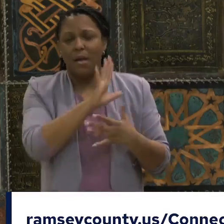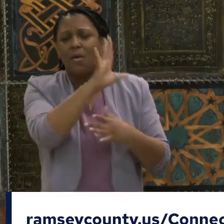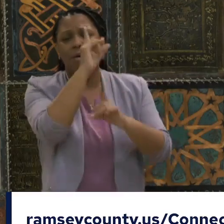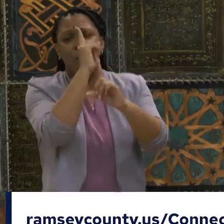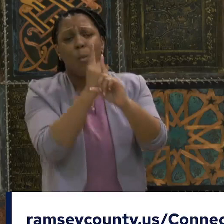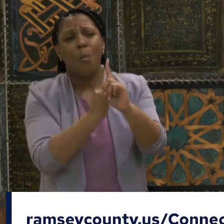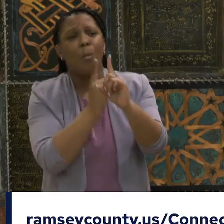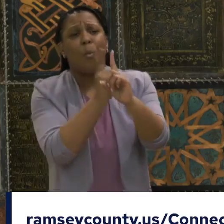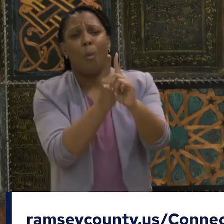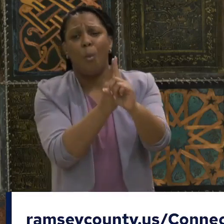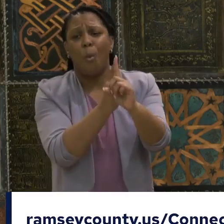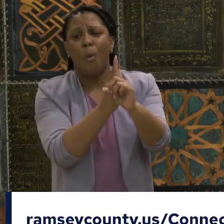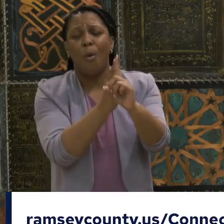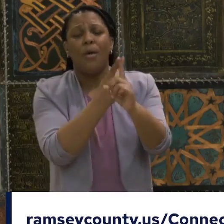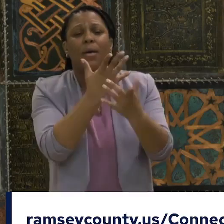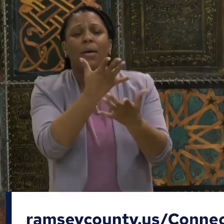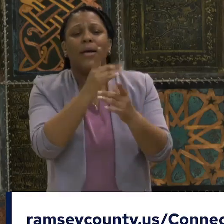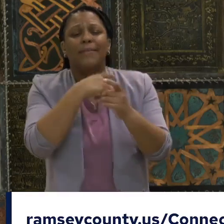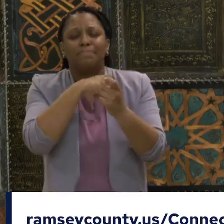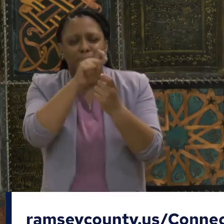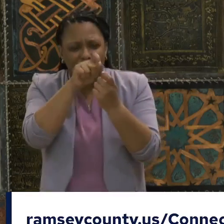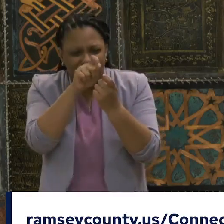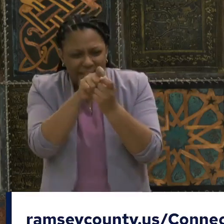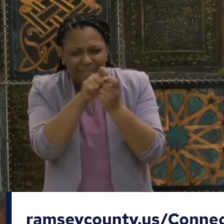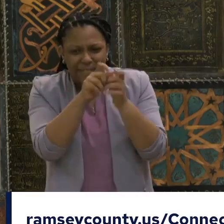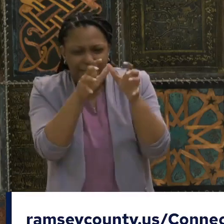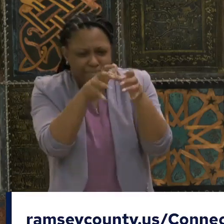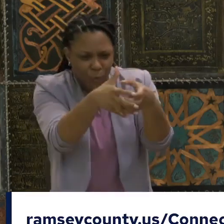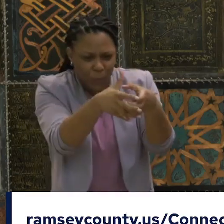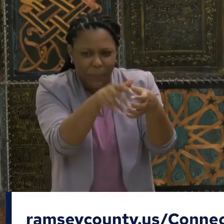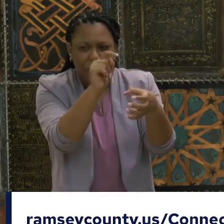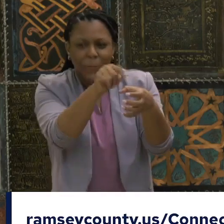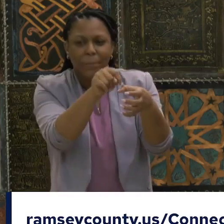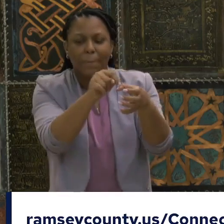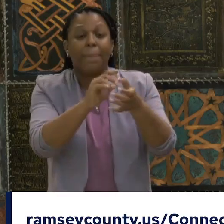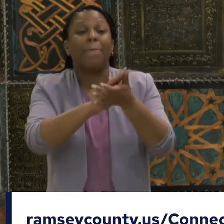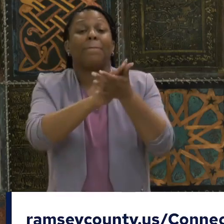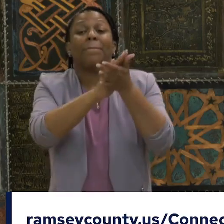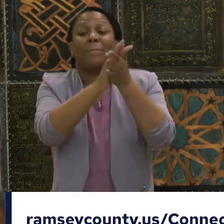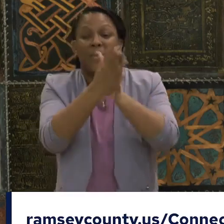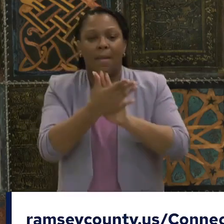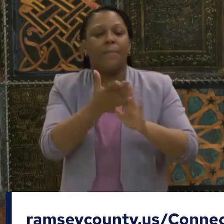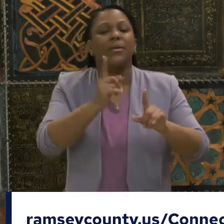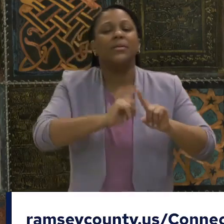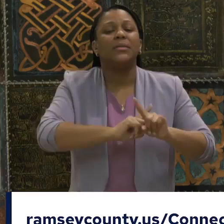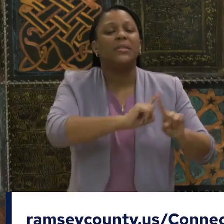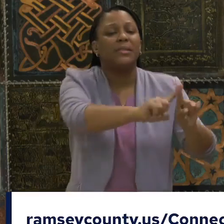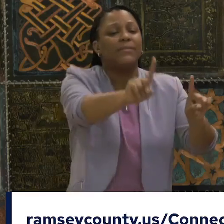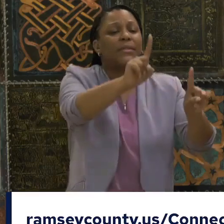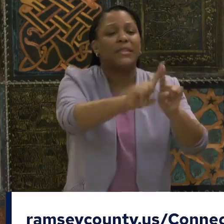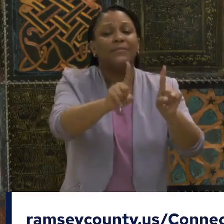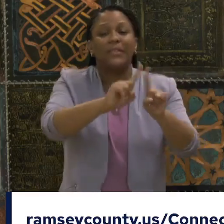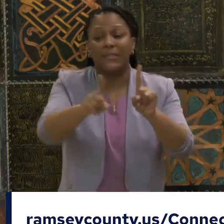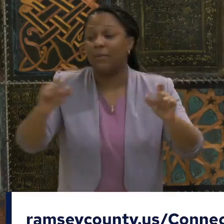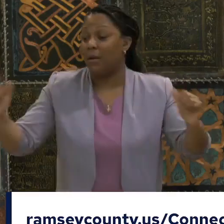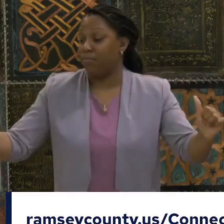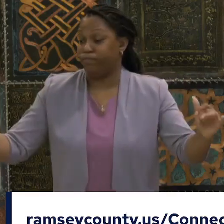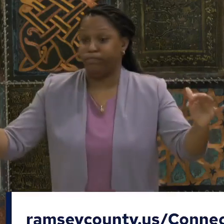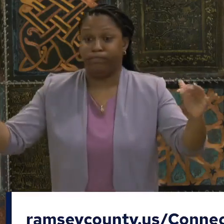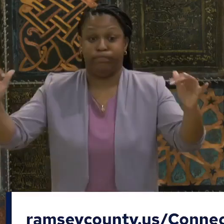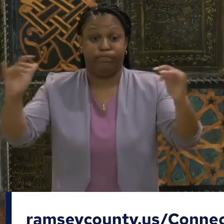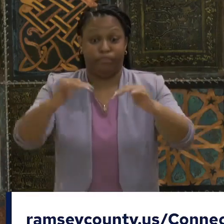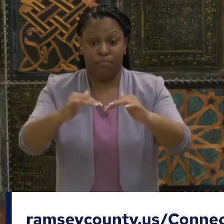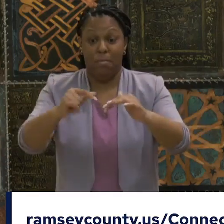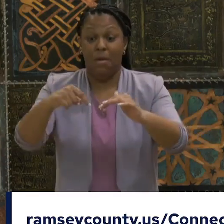collaborative, all of us that are working on this issue will be able to share best practices, our successes, our challenges,